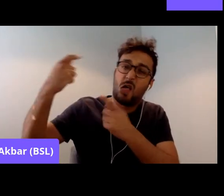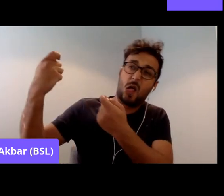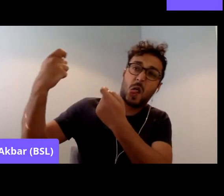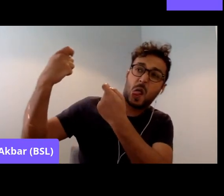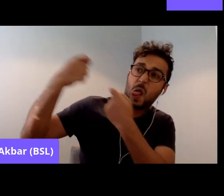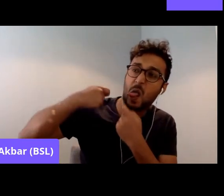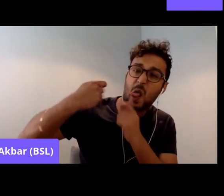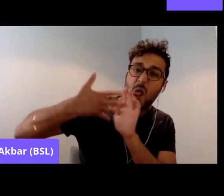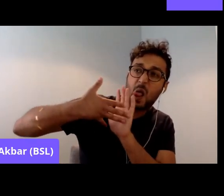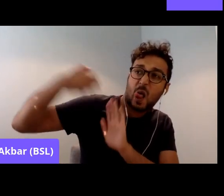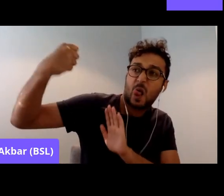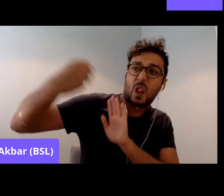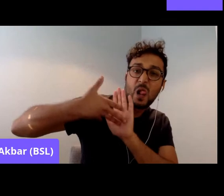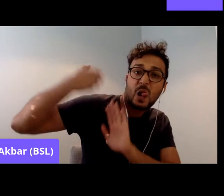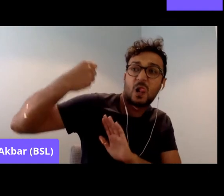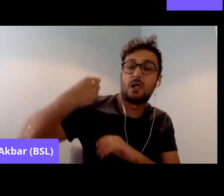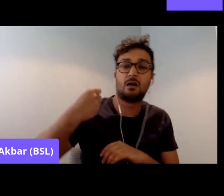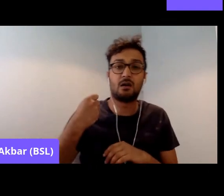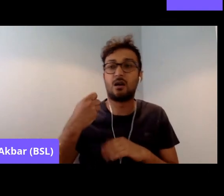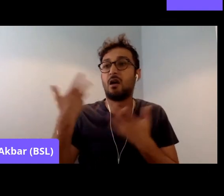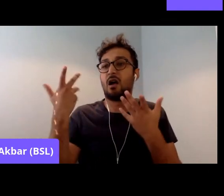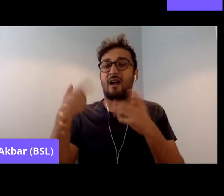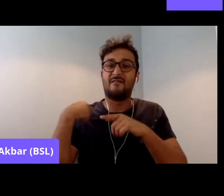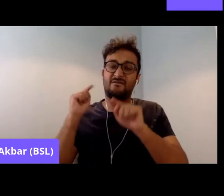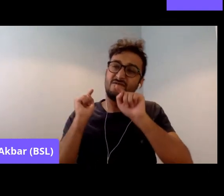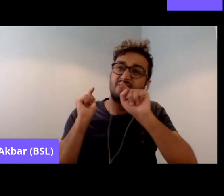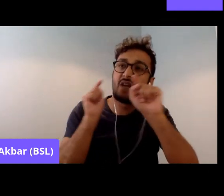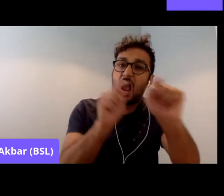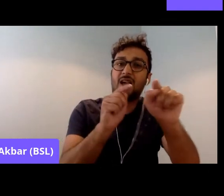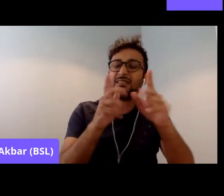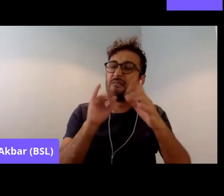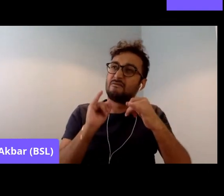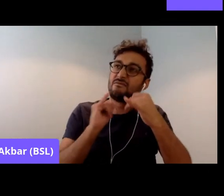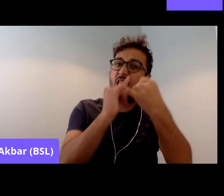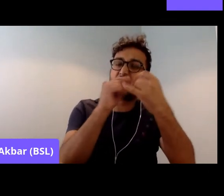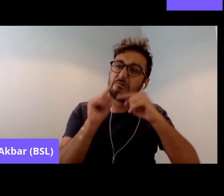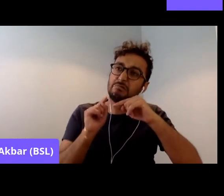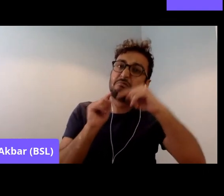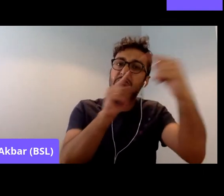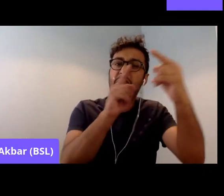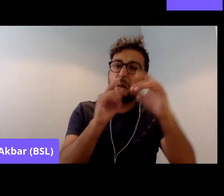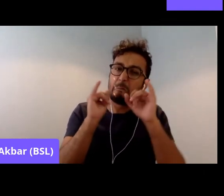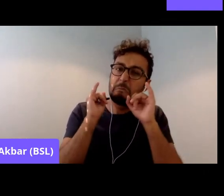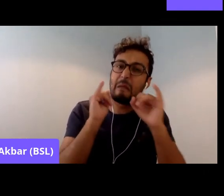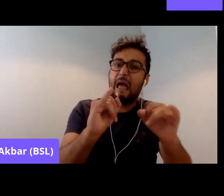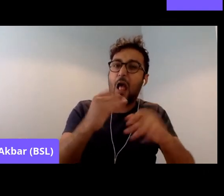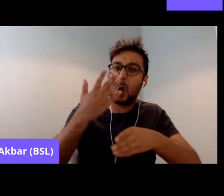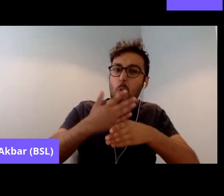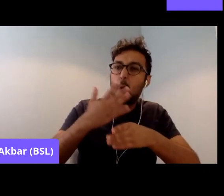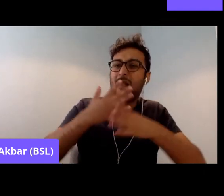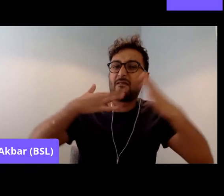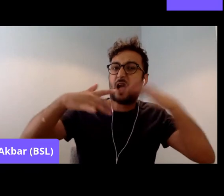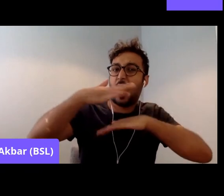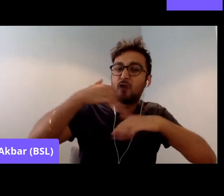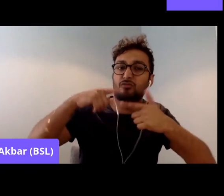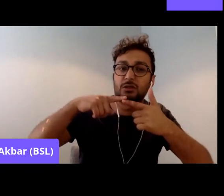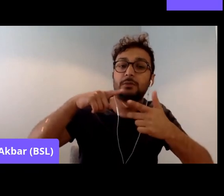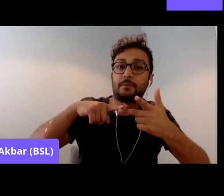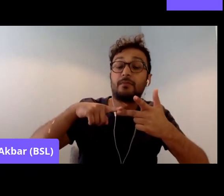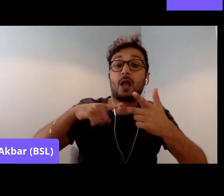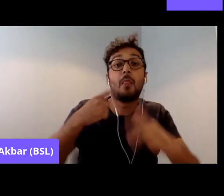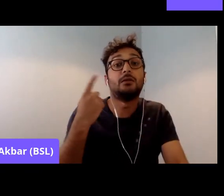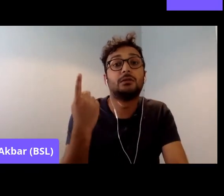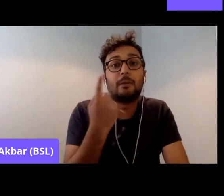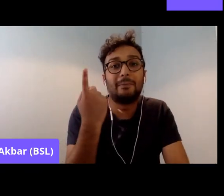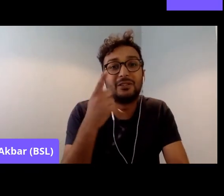We are fighting, uh, bad conditions. And then, um, someone had written, we are fighting racial discrimination.